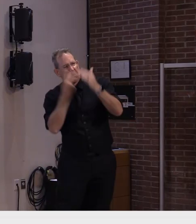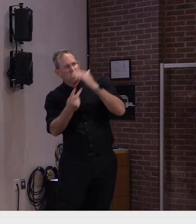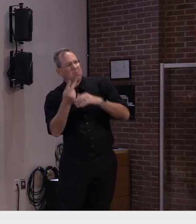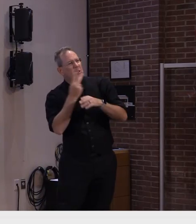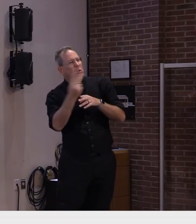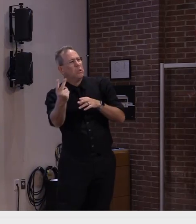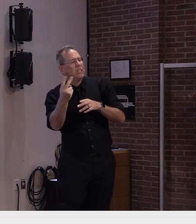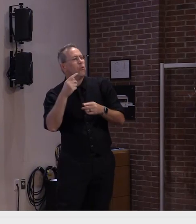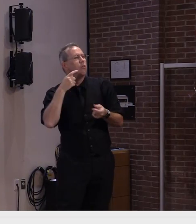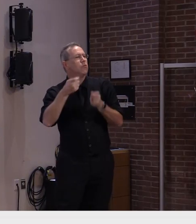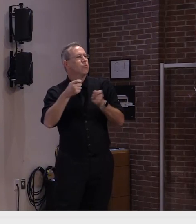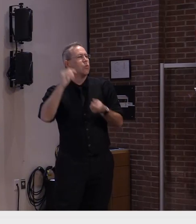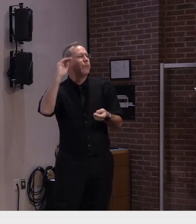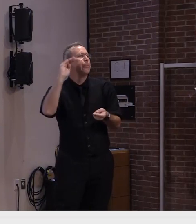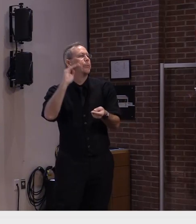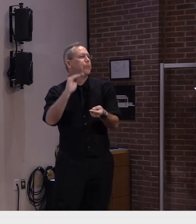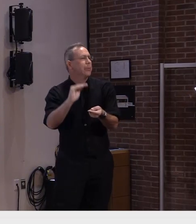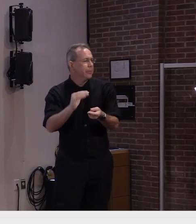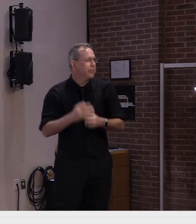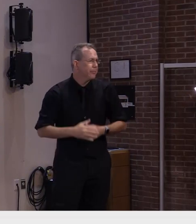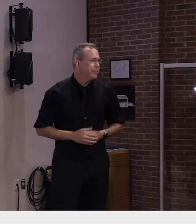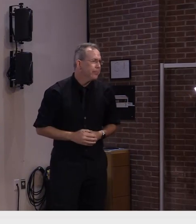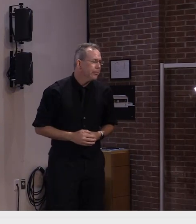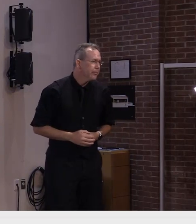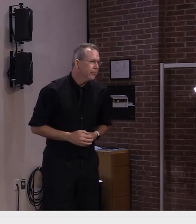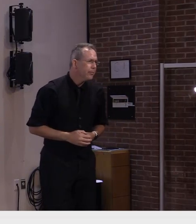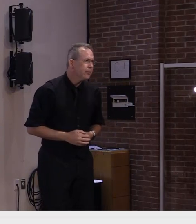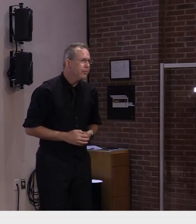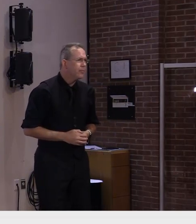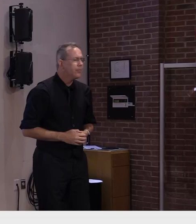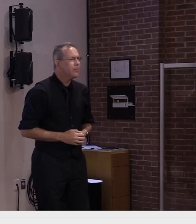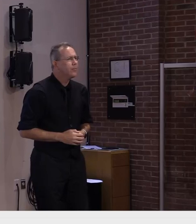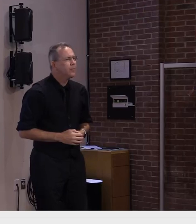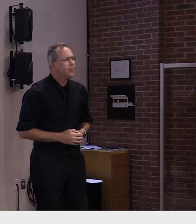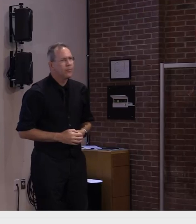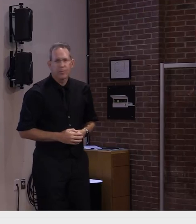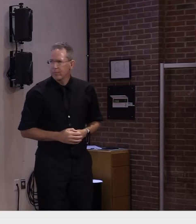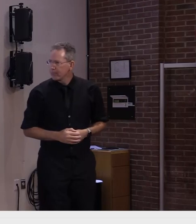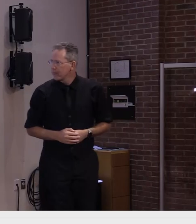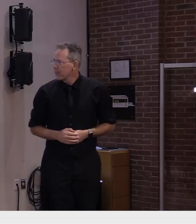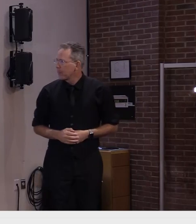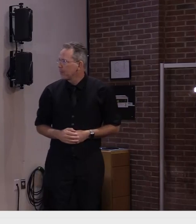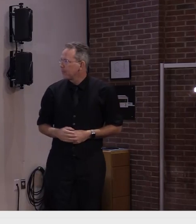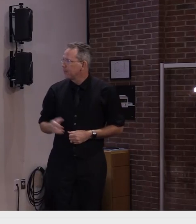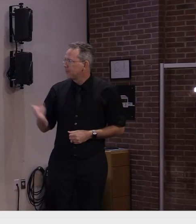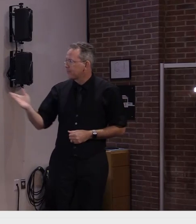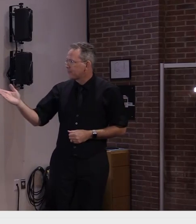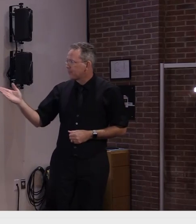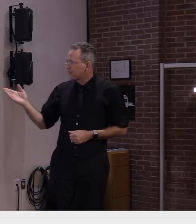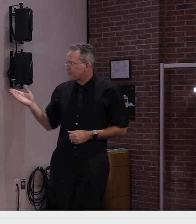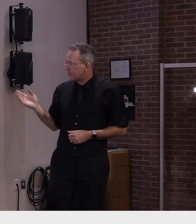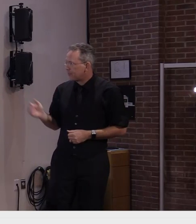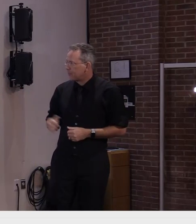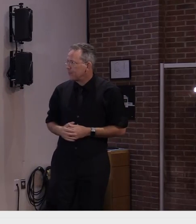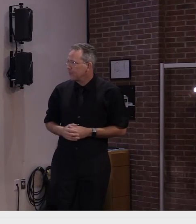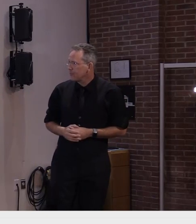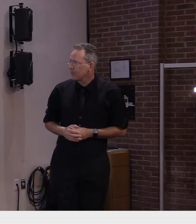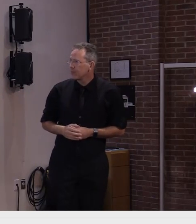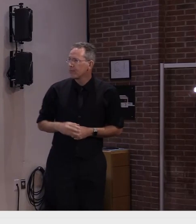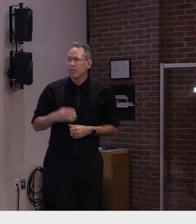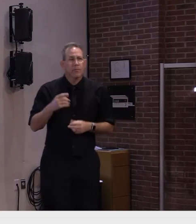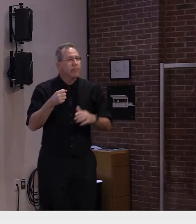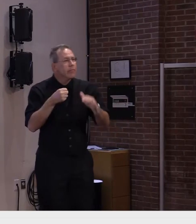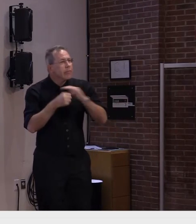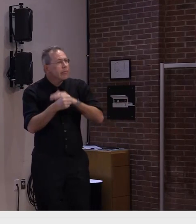and start to go down again on the next slide we talked about how the outcomes are still significantly different